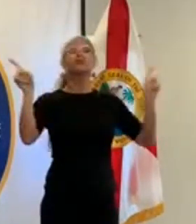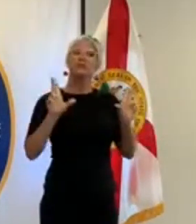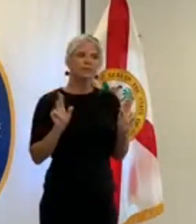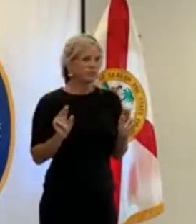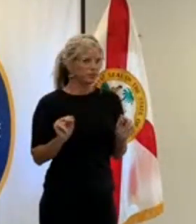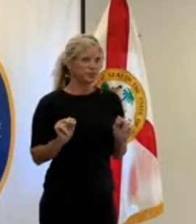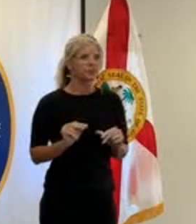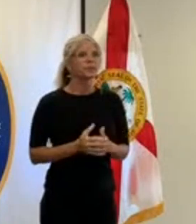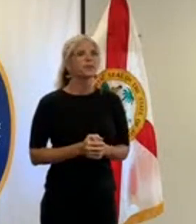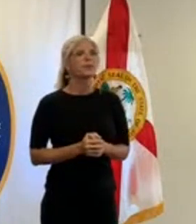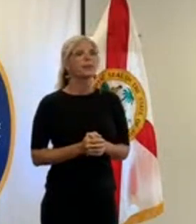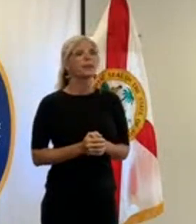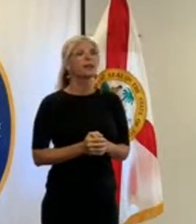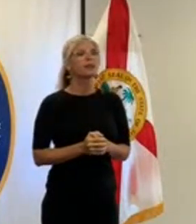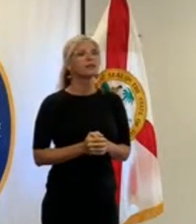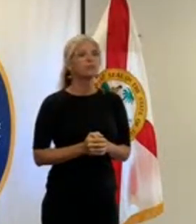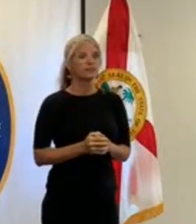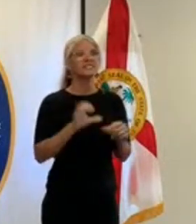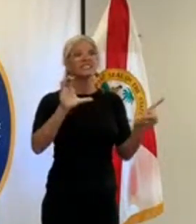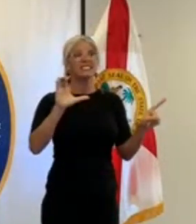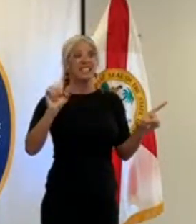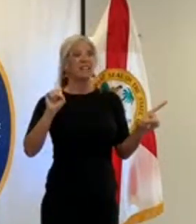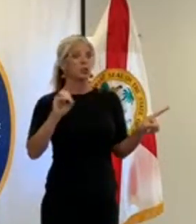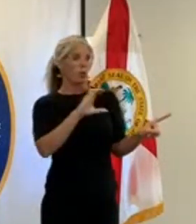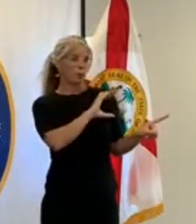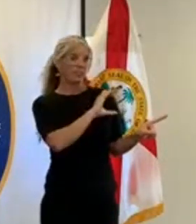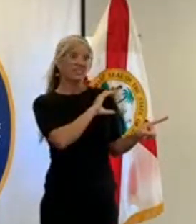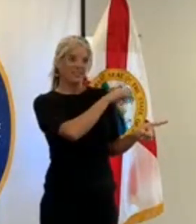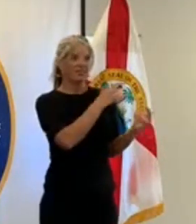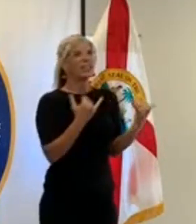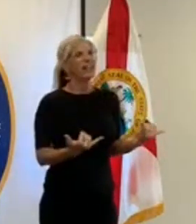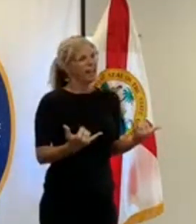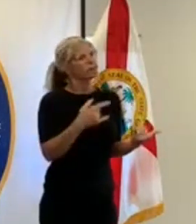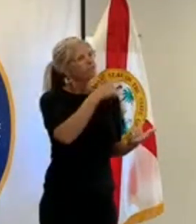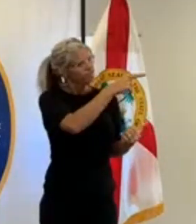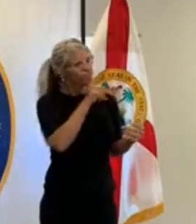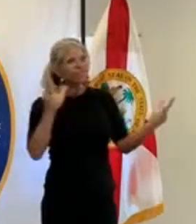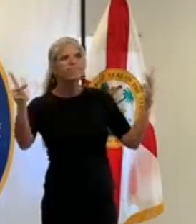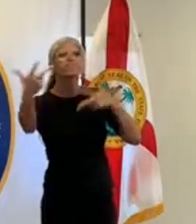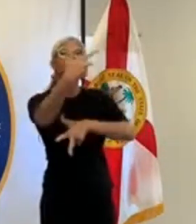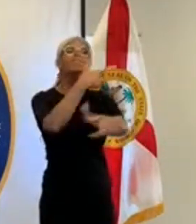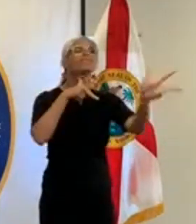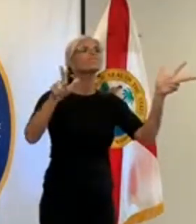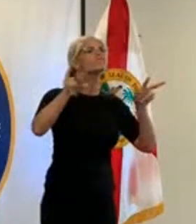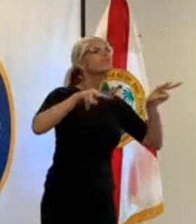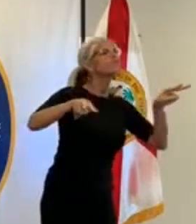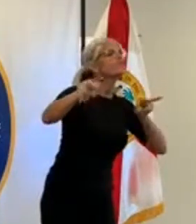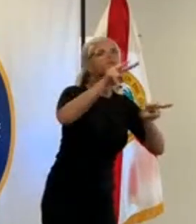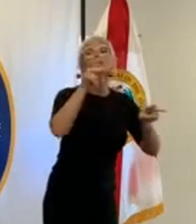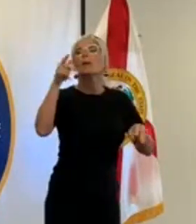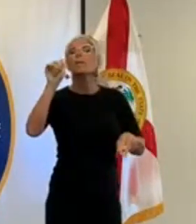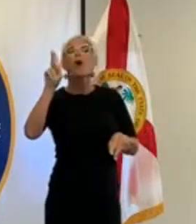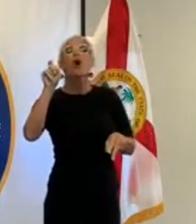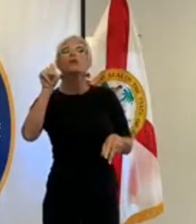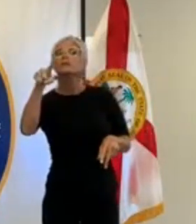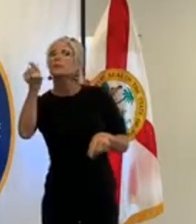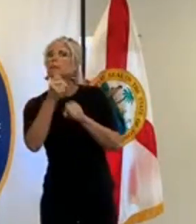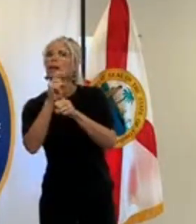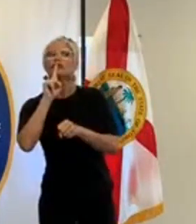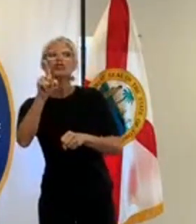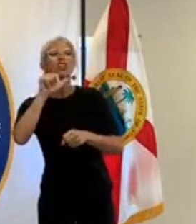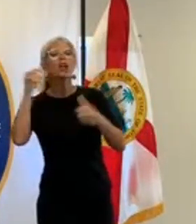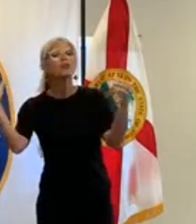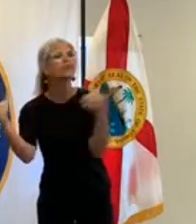venture been working with controlling or i'm sorry patrolling our parks and then also our boat ramps